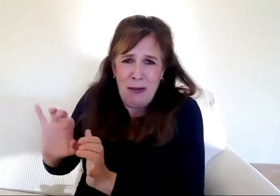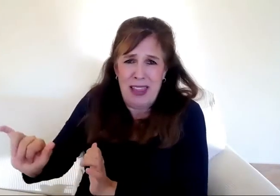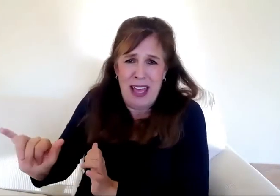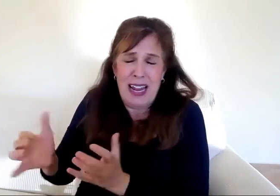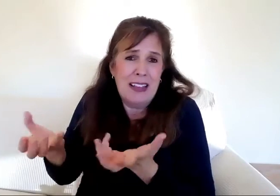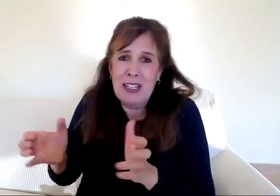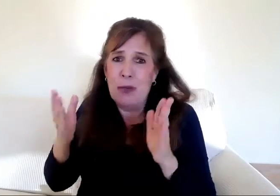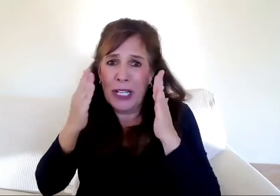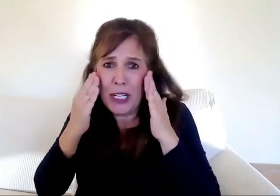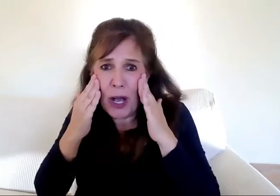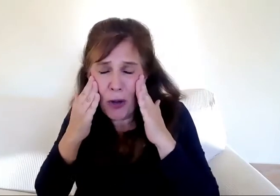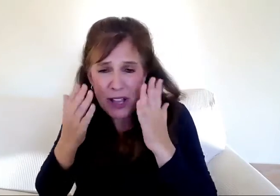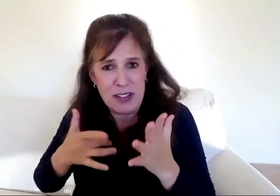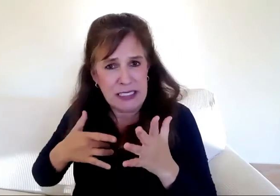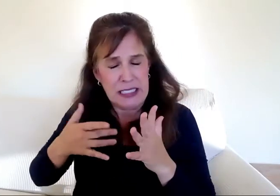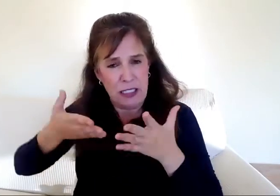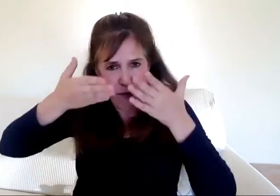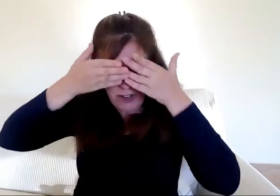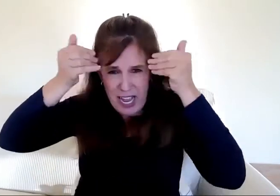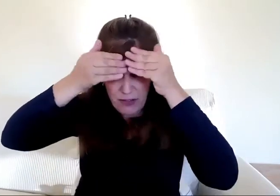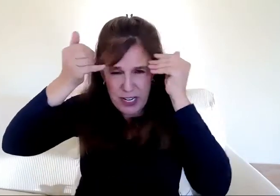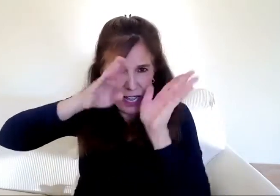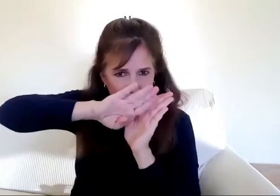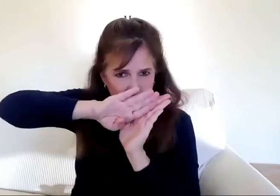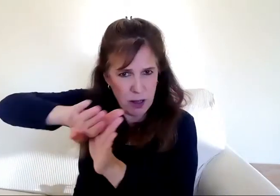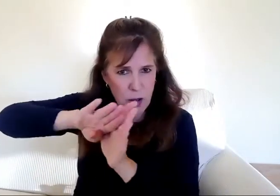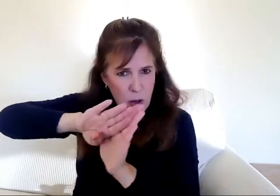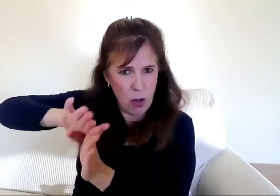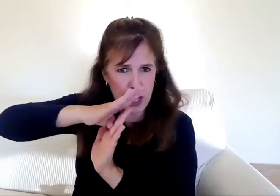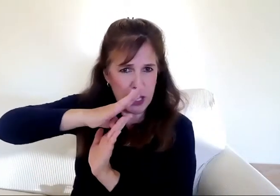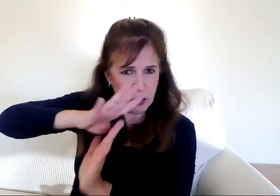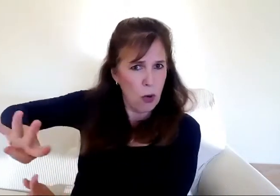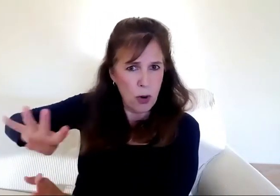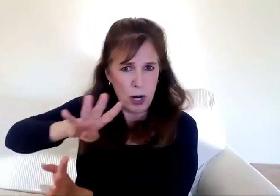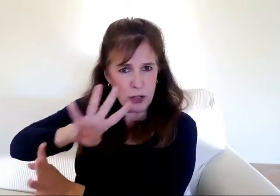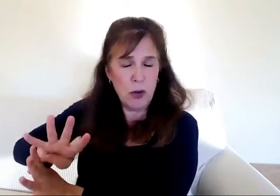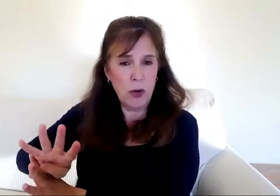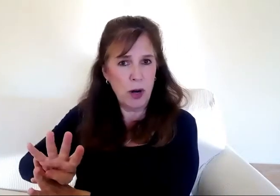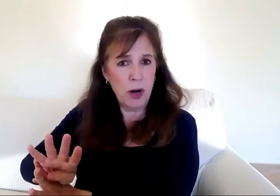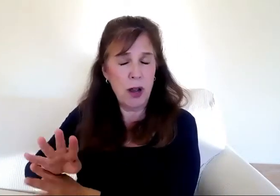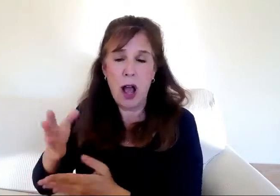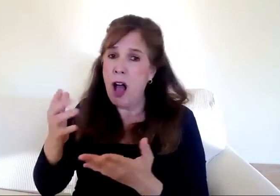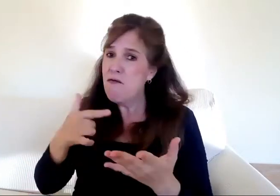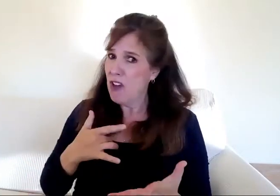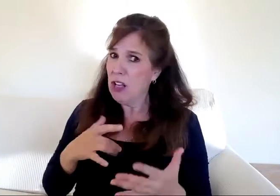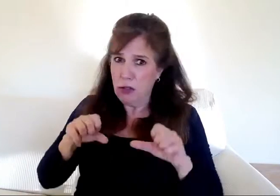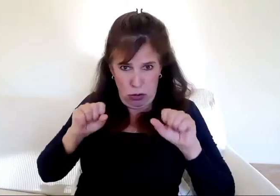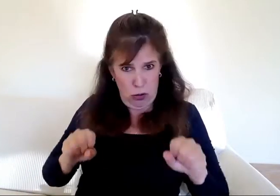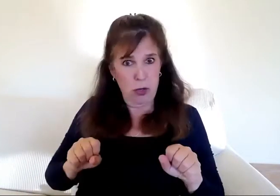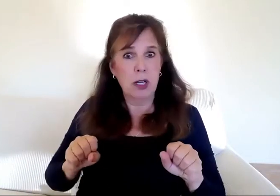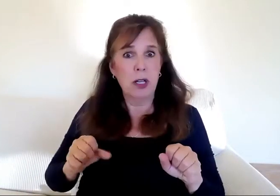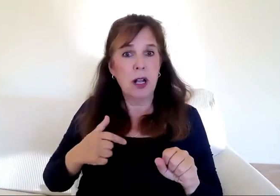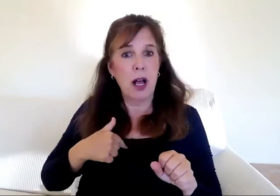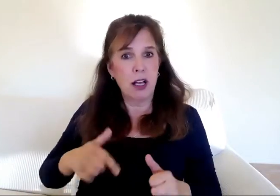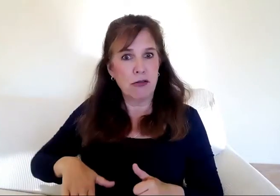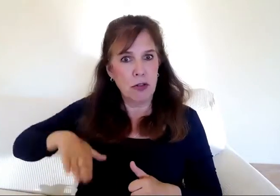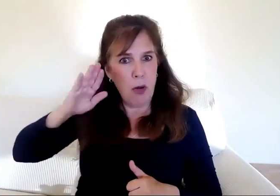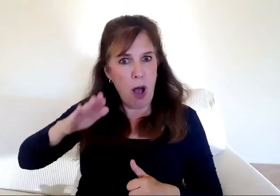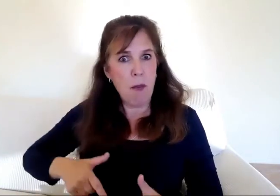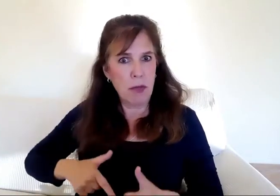terrifying vulnerability behind. Though my family kind of eked out a living, our living conditions